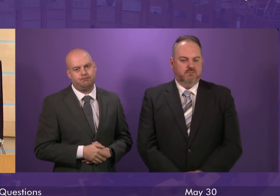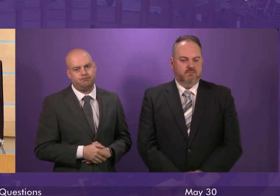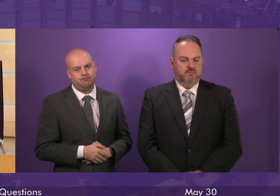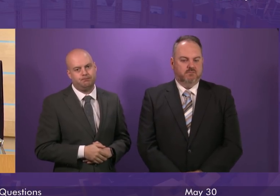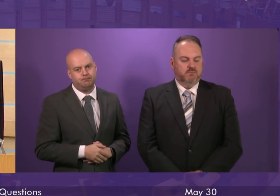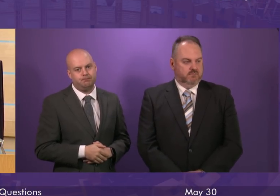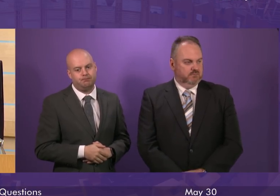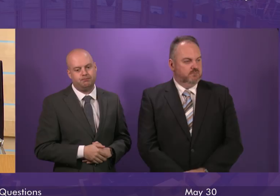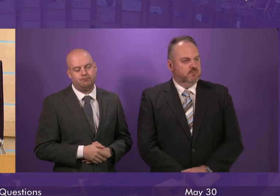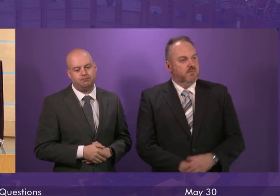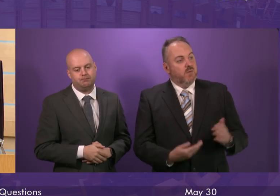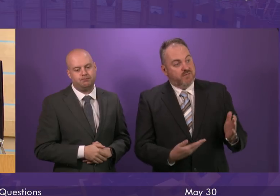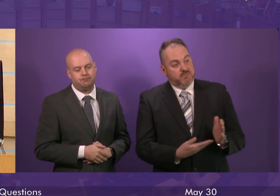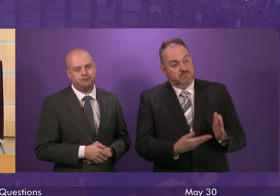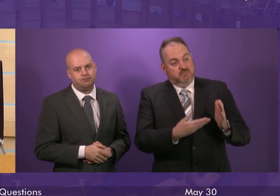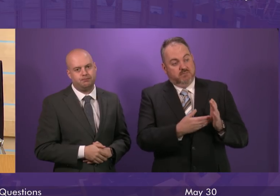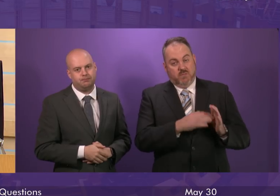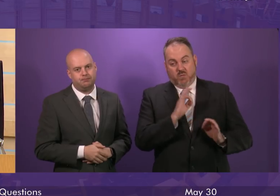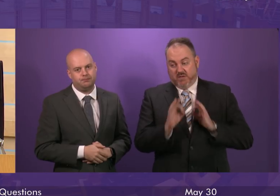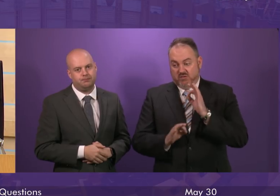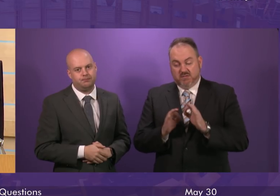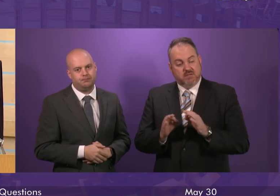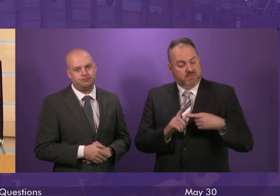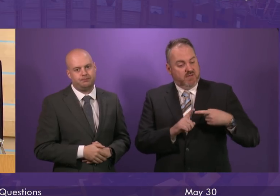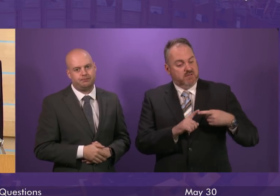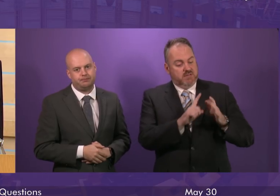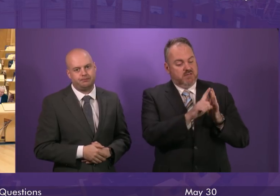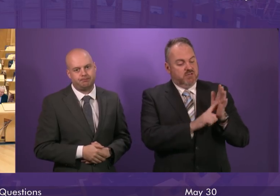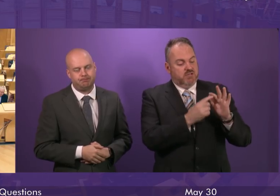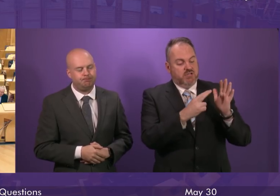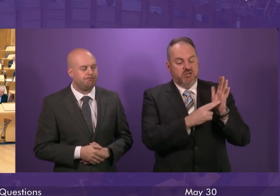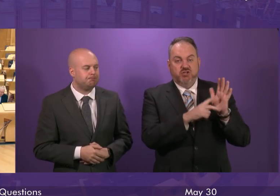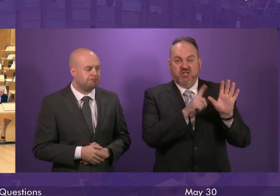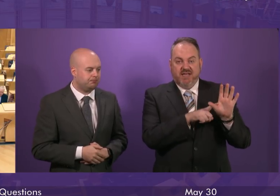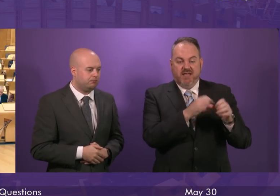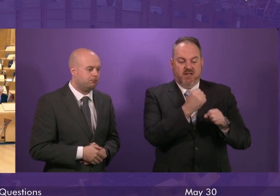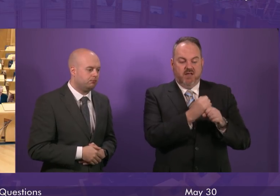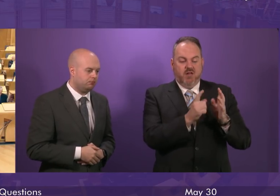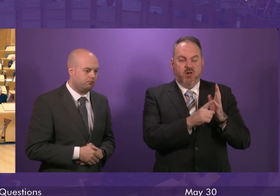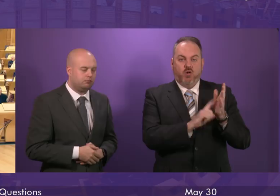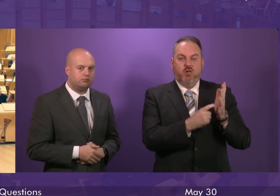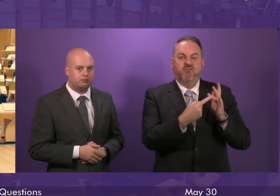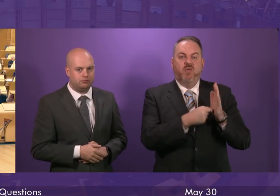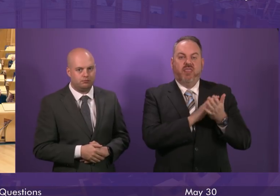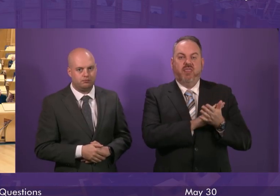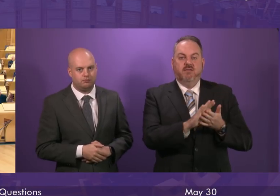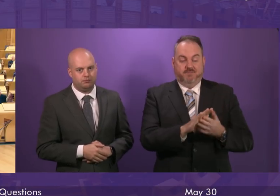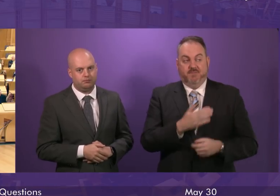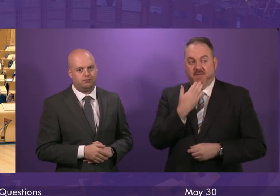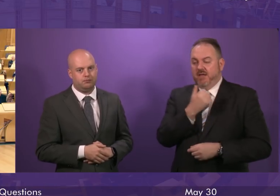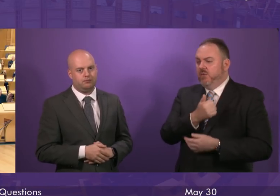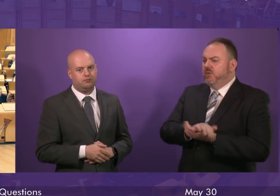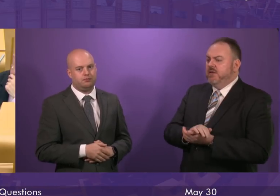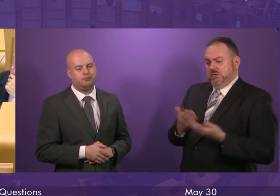Thank you. We have some further supplementary questions. The first from Jenny Gilruth to be followed by Monica Lennon. Jenny Gilruth. Thank you Presiding Officer.